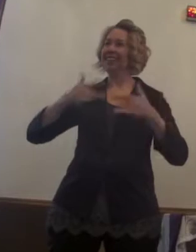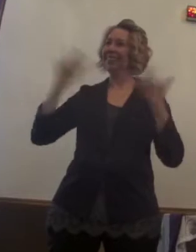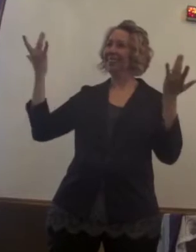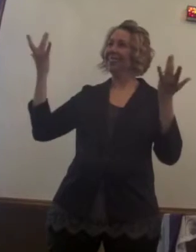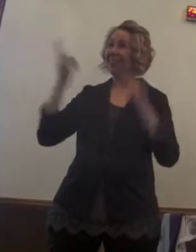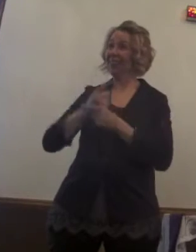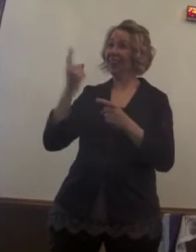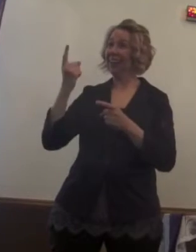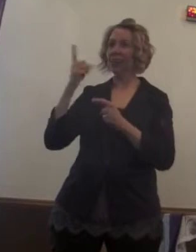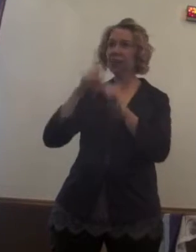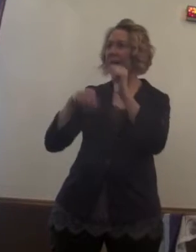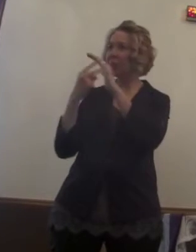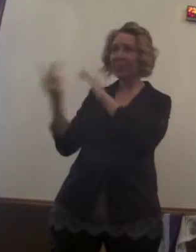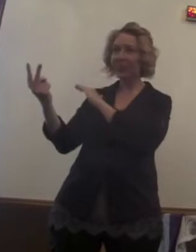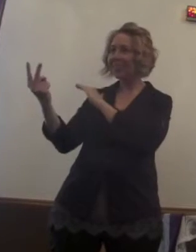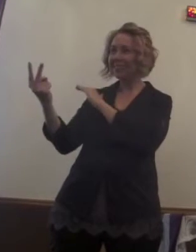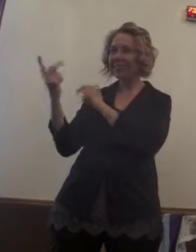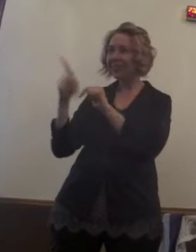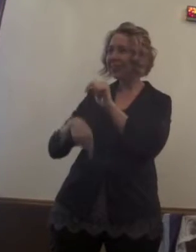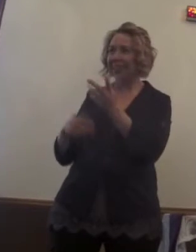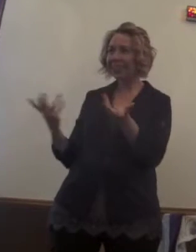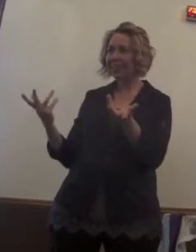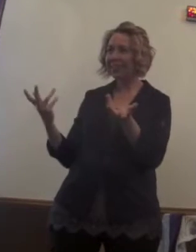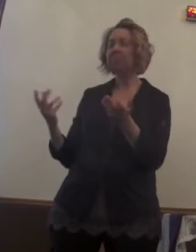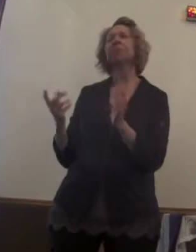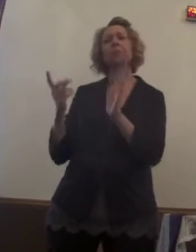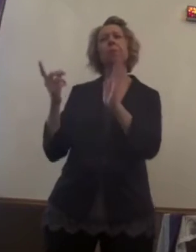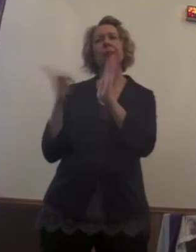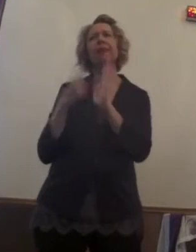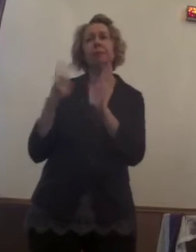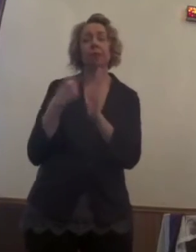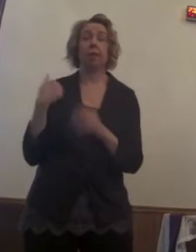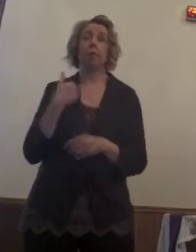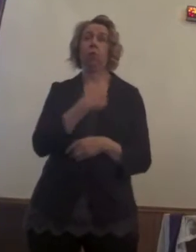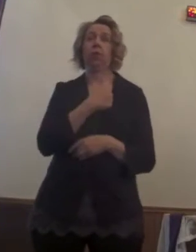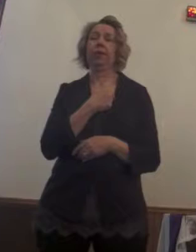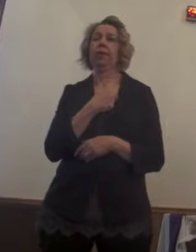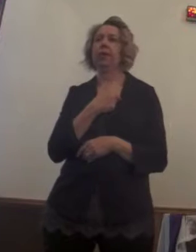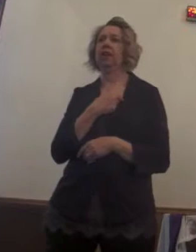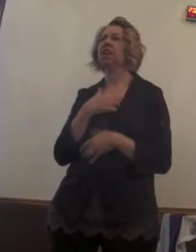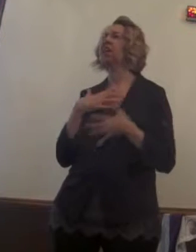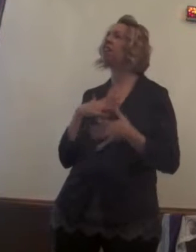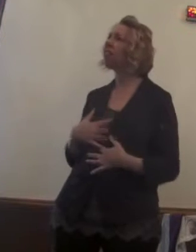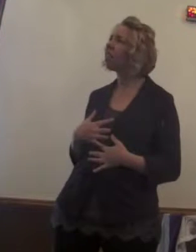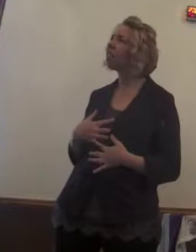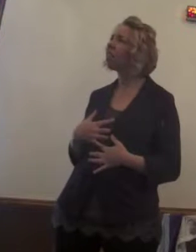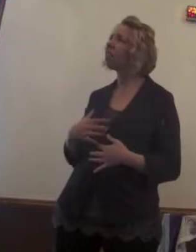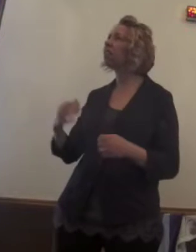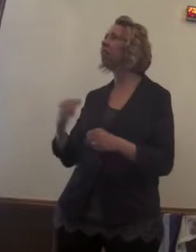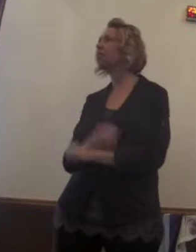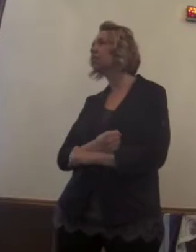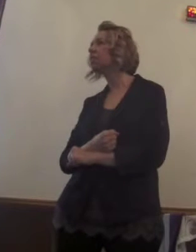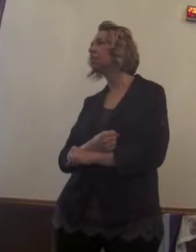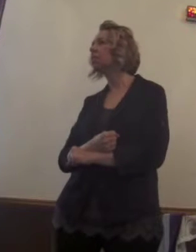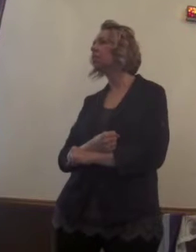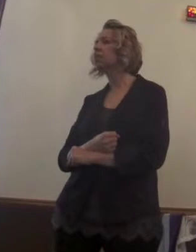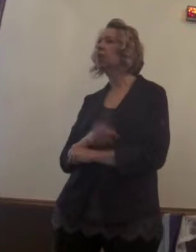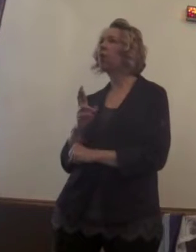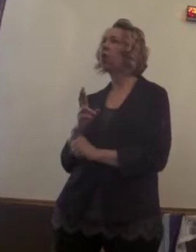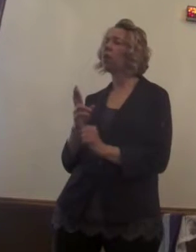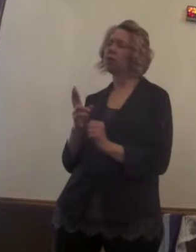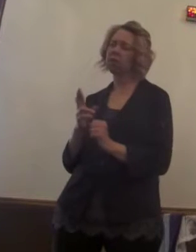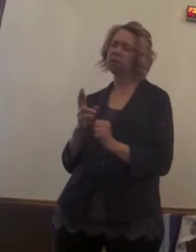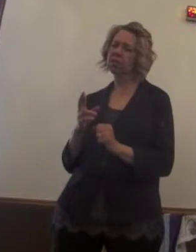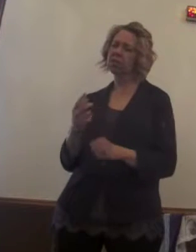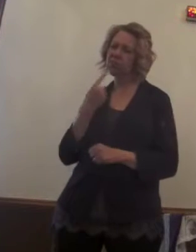Can't predict that. So those regrets in our lives are things that God has promised to